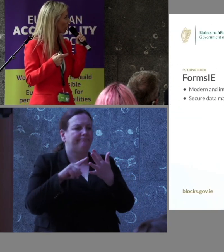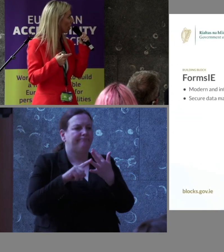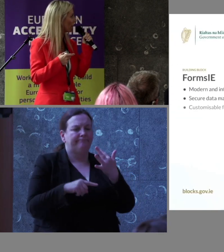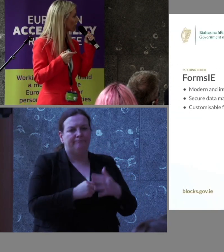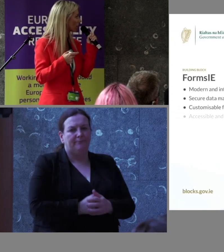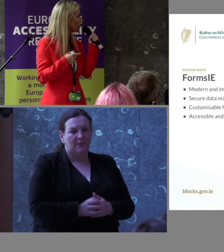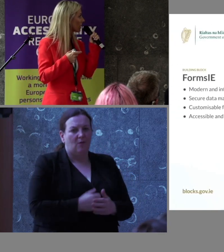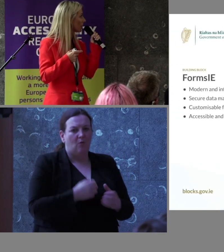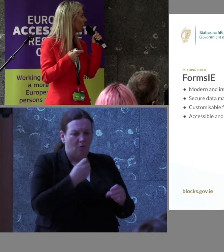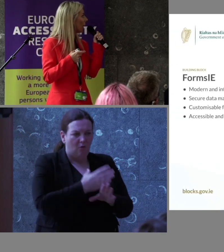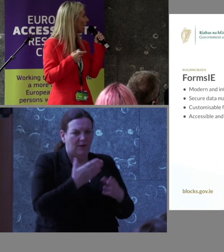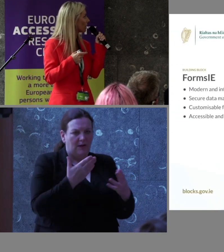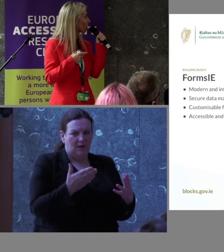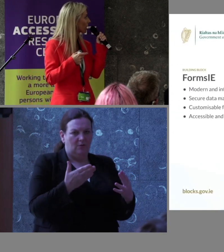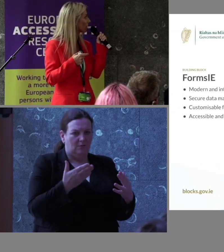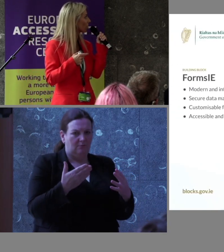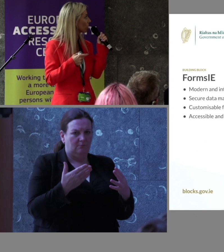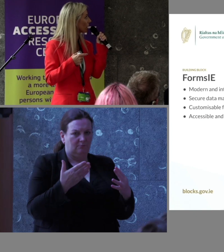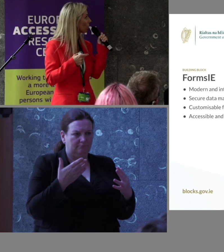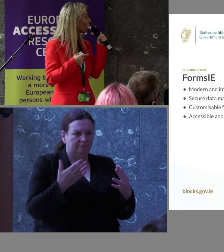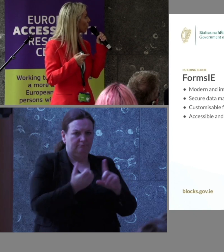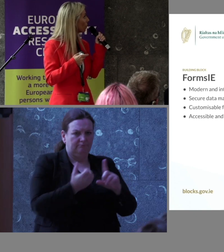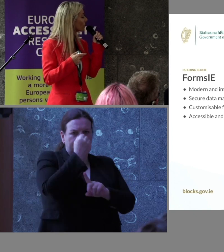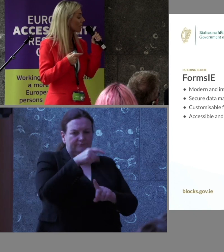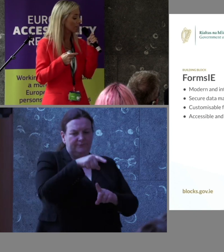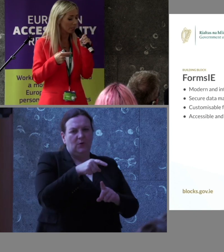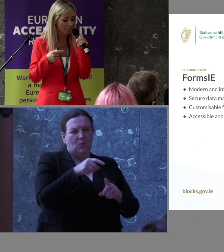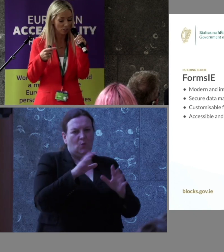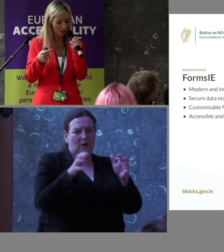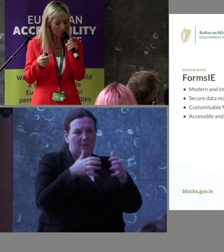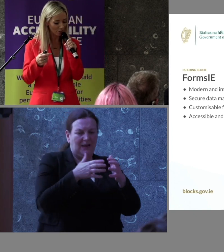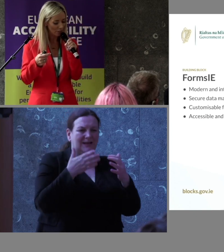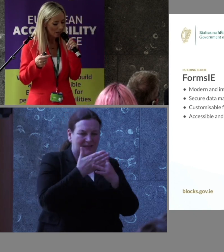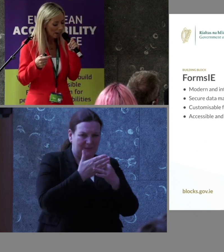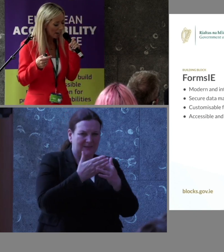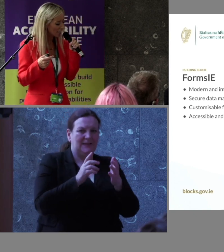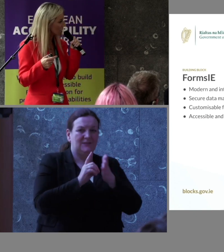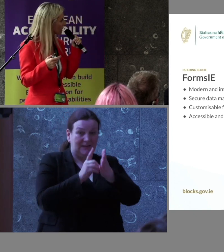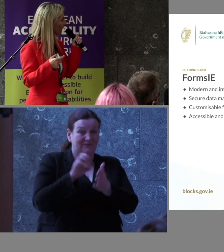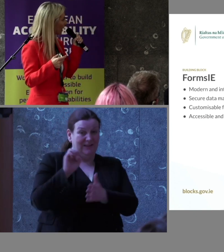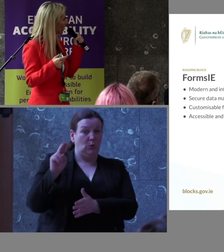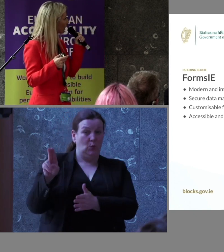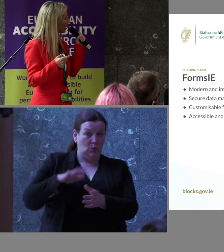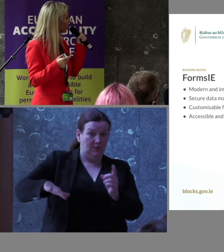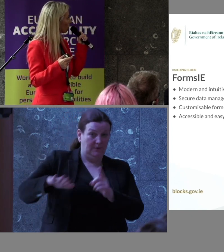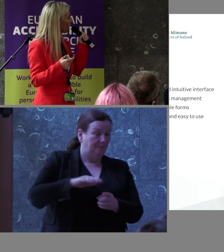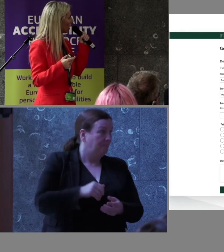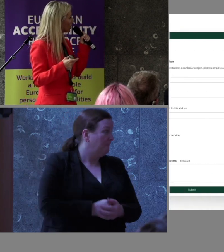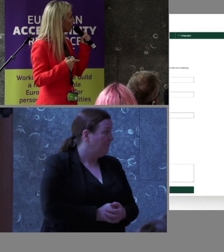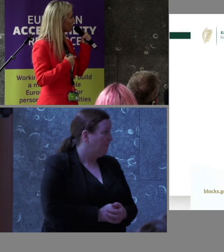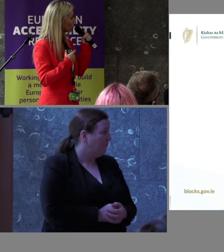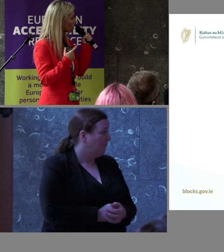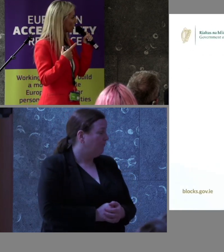the web accessibility directive, so the web accessibility directive, and, you know,